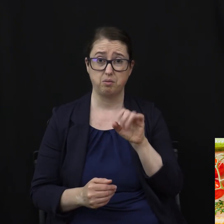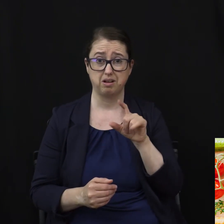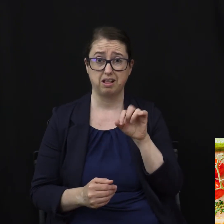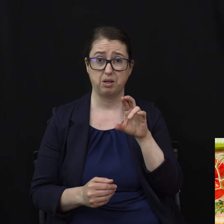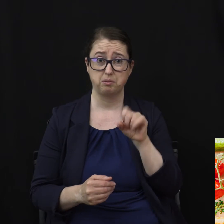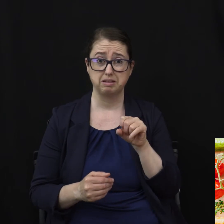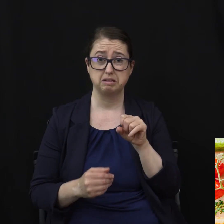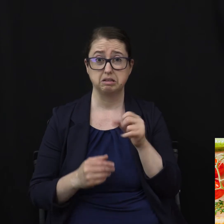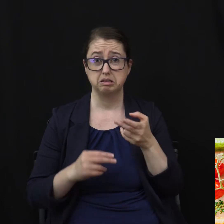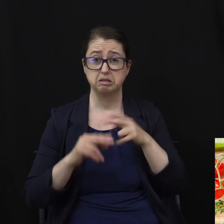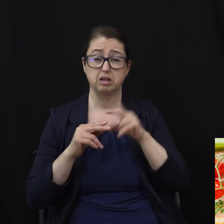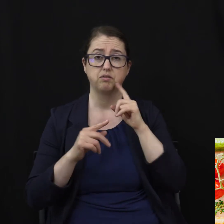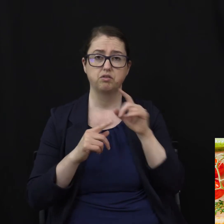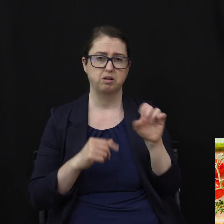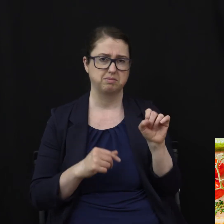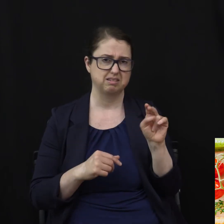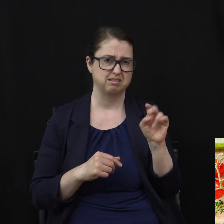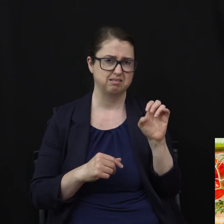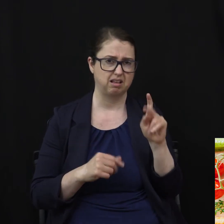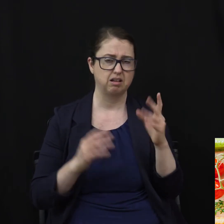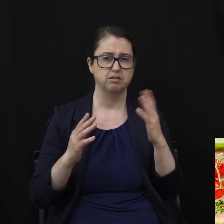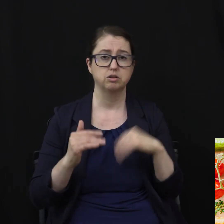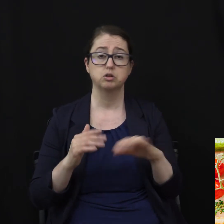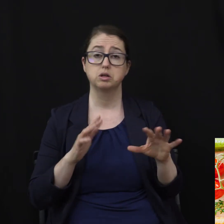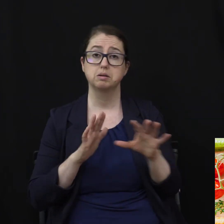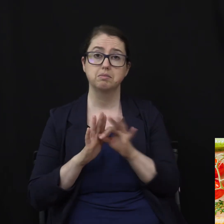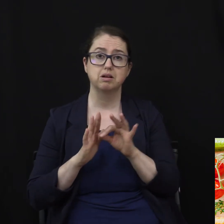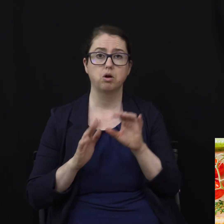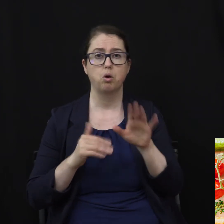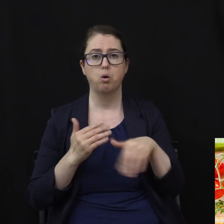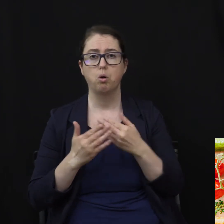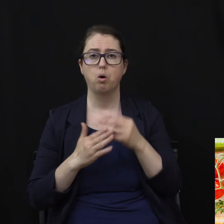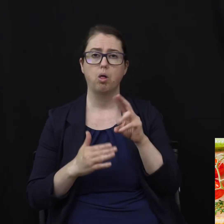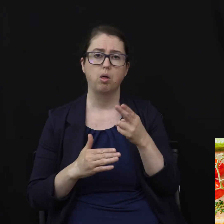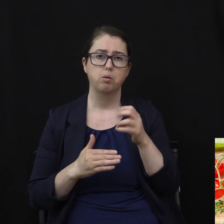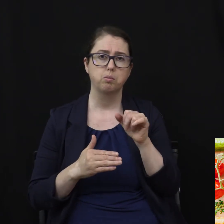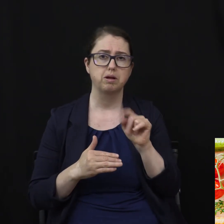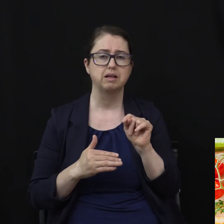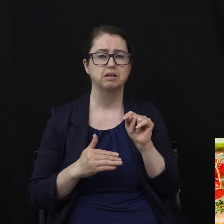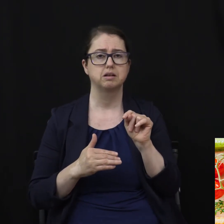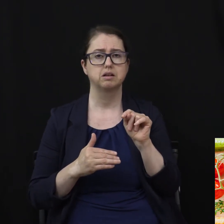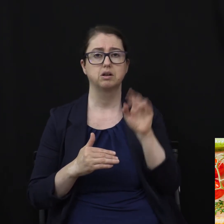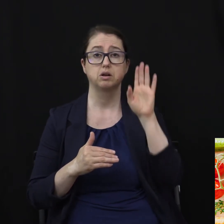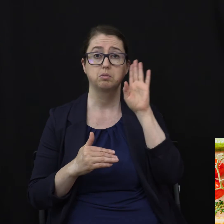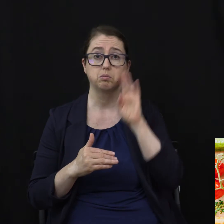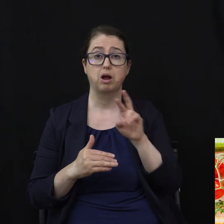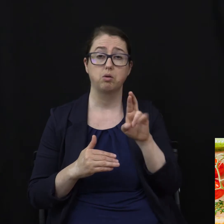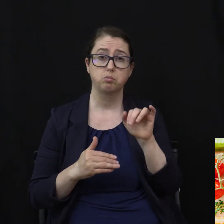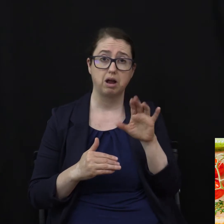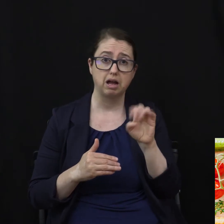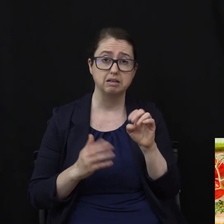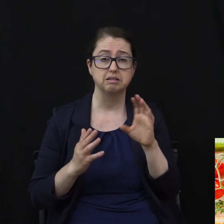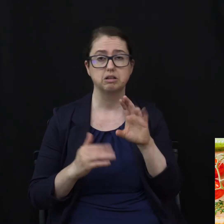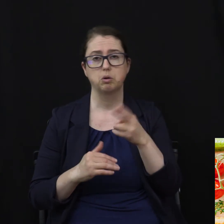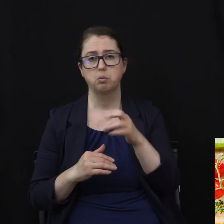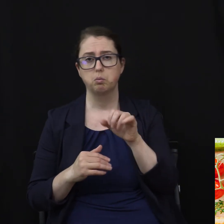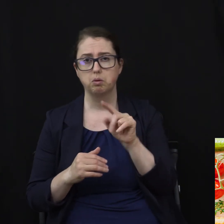eight, choose whole grains, whole wheat, brown rice, wheat pasta. Number nine,